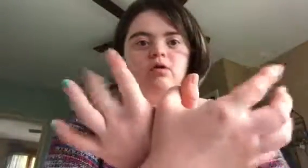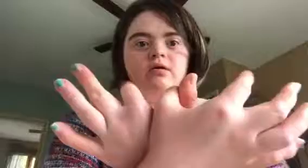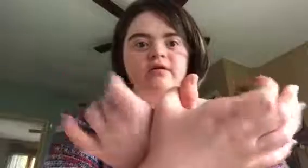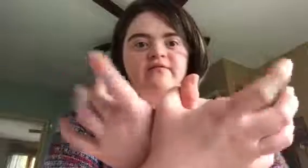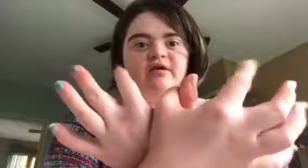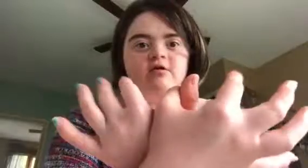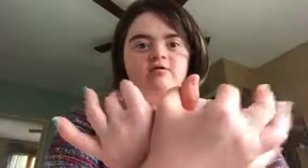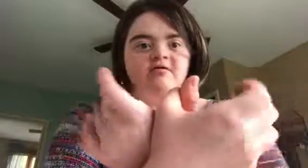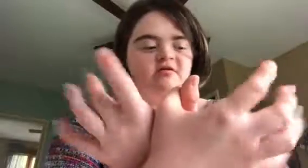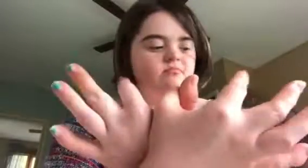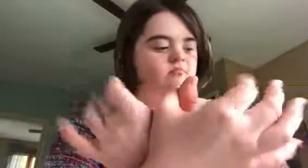your fingers.